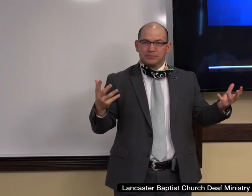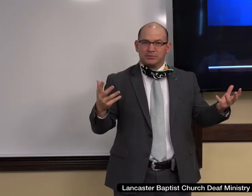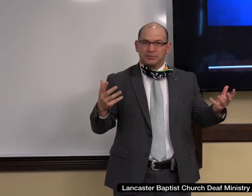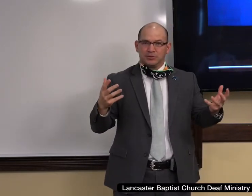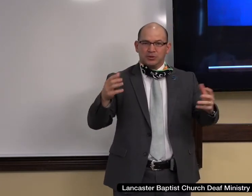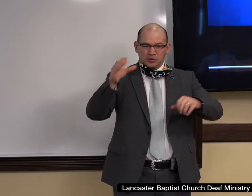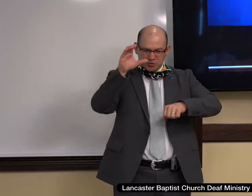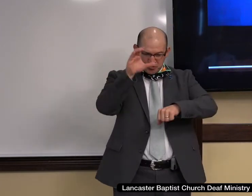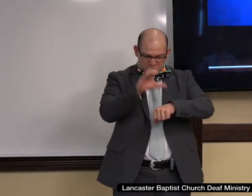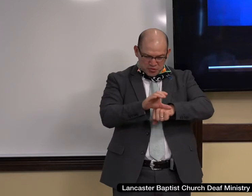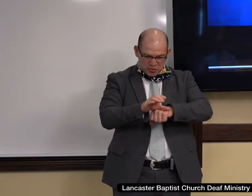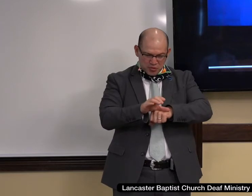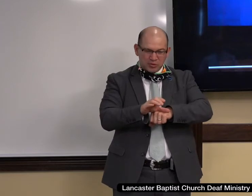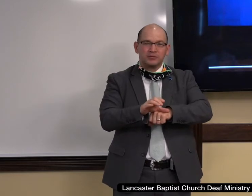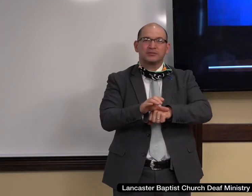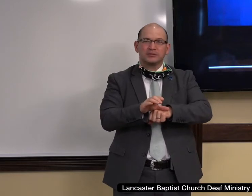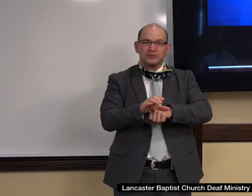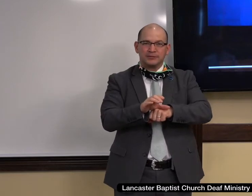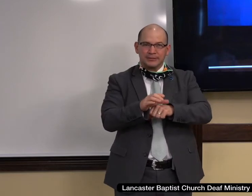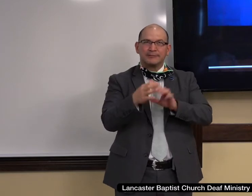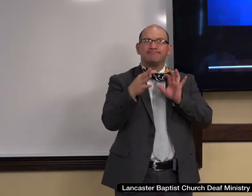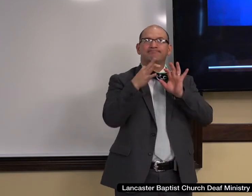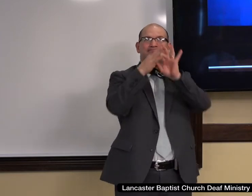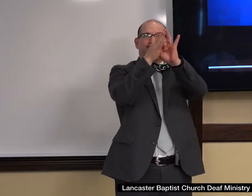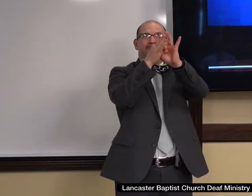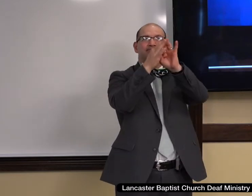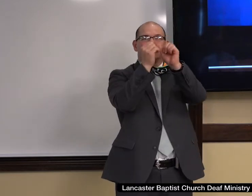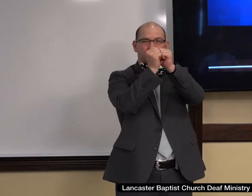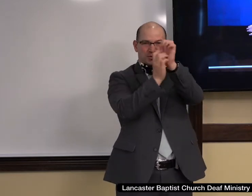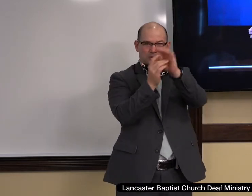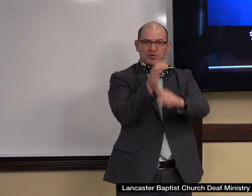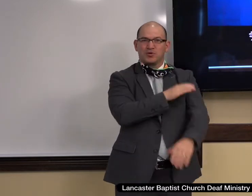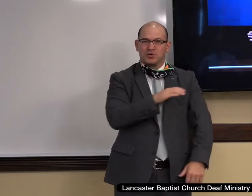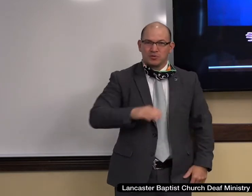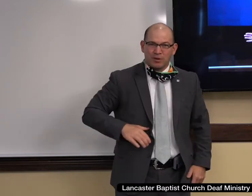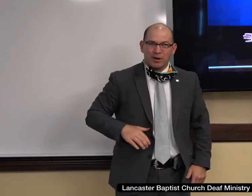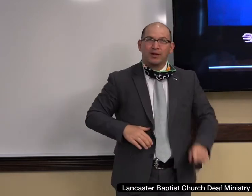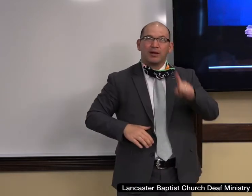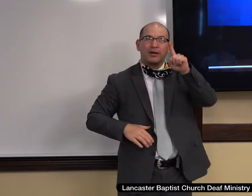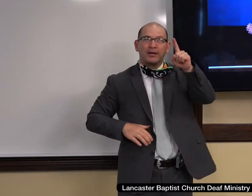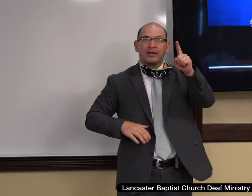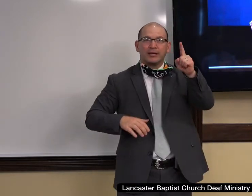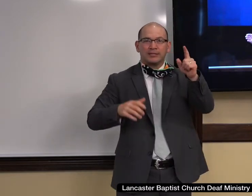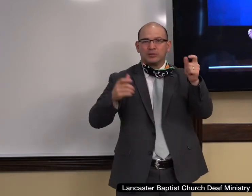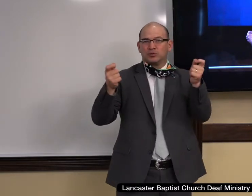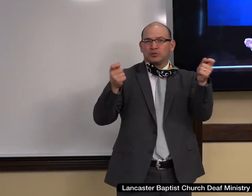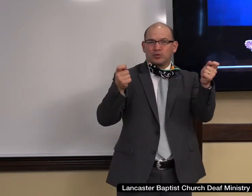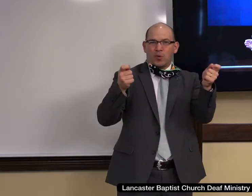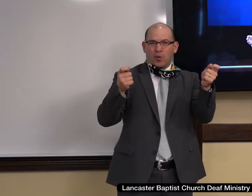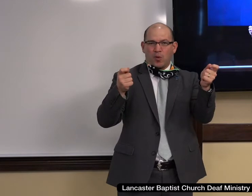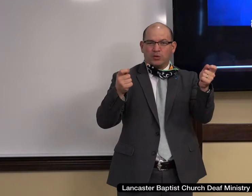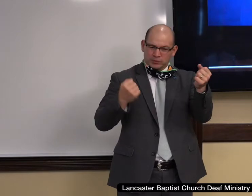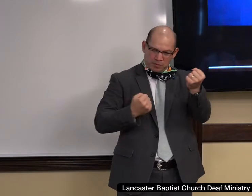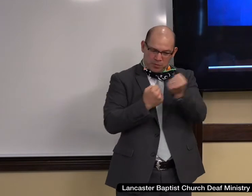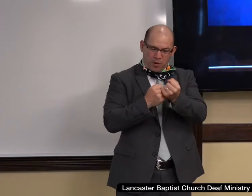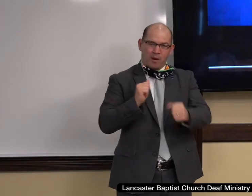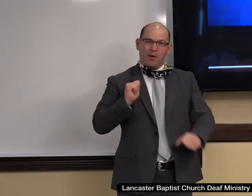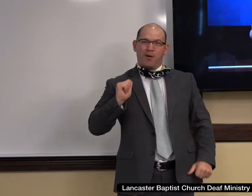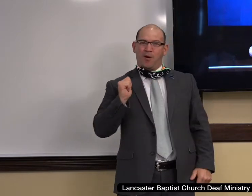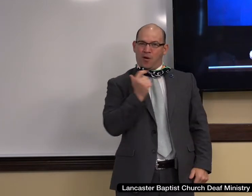fitly joined together with Jesus Christ, holding all of us together as the chief cornerstone. So we find identity